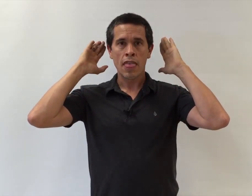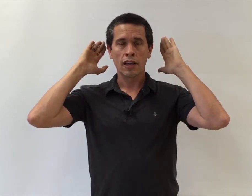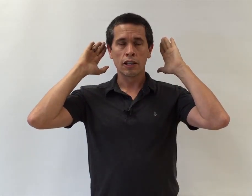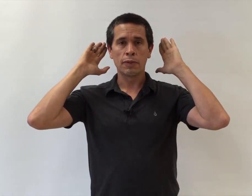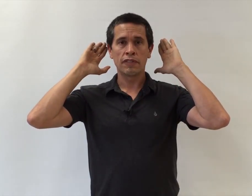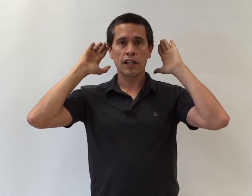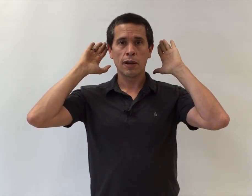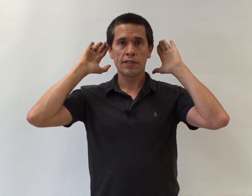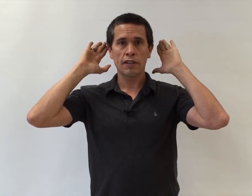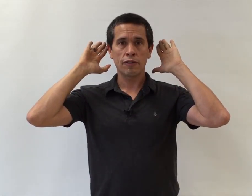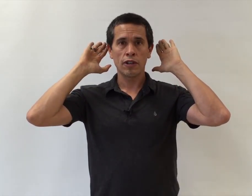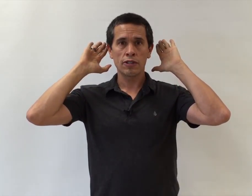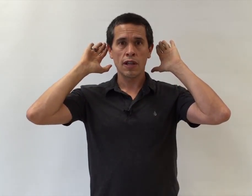A little bit of air comes out first.